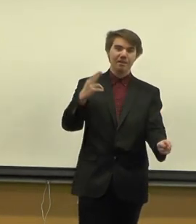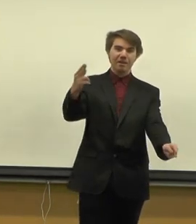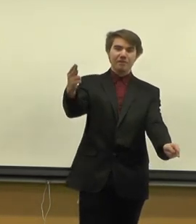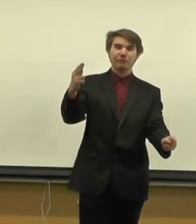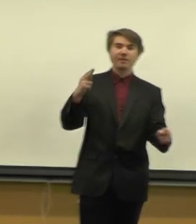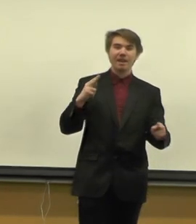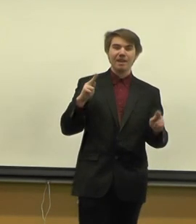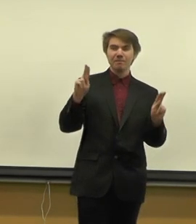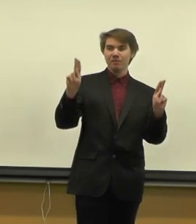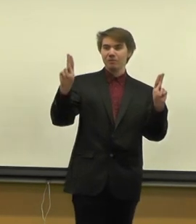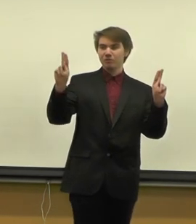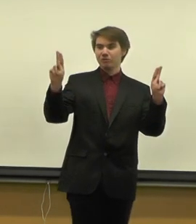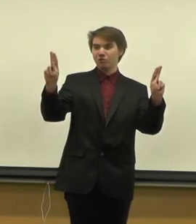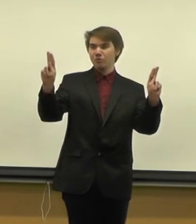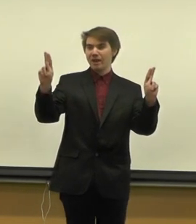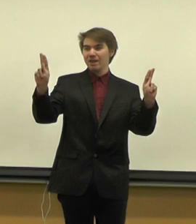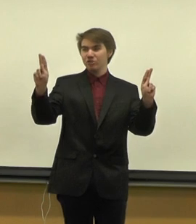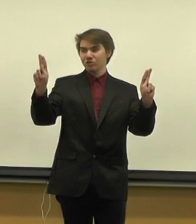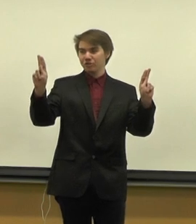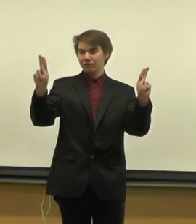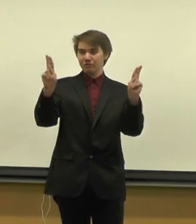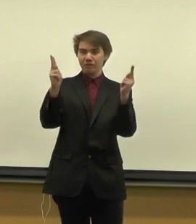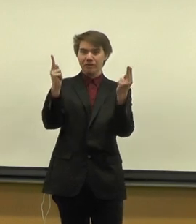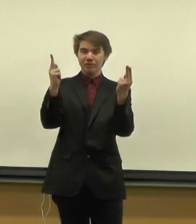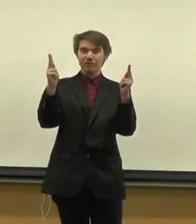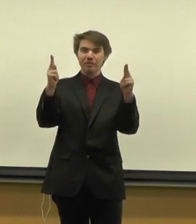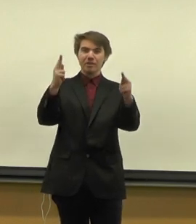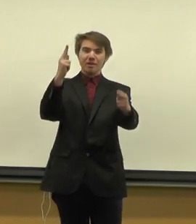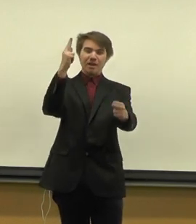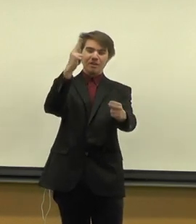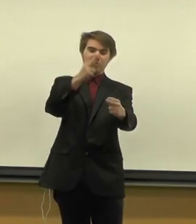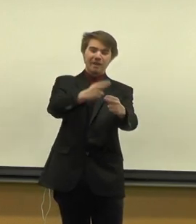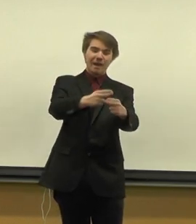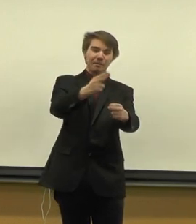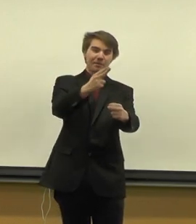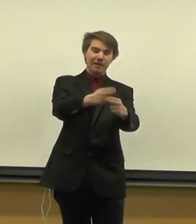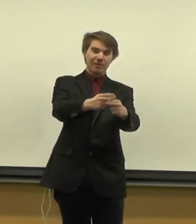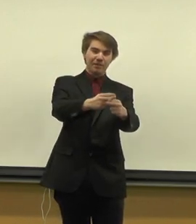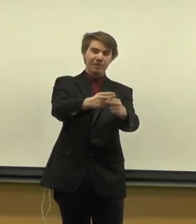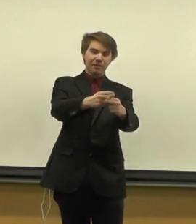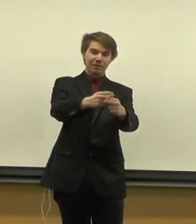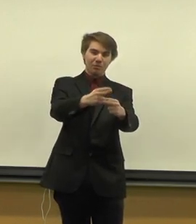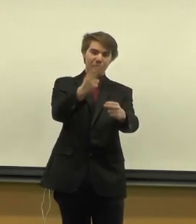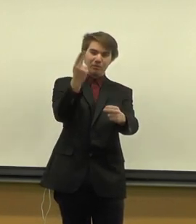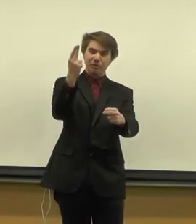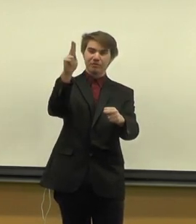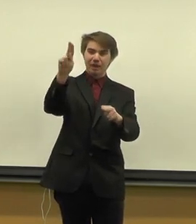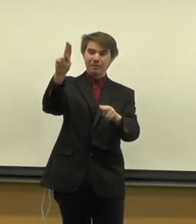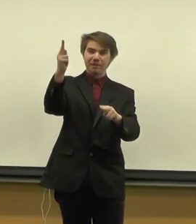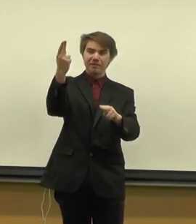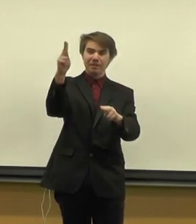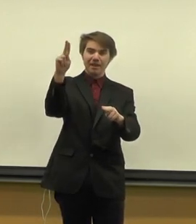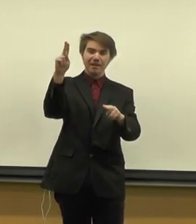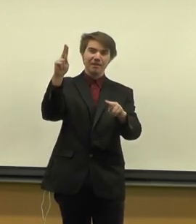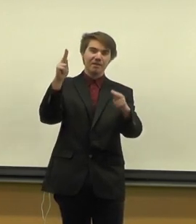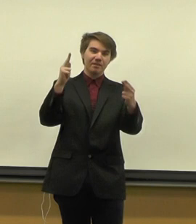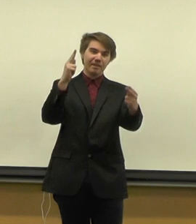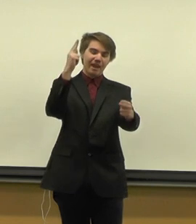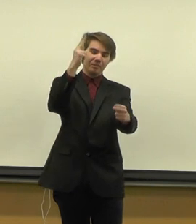For name, you do two H fingers and you tap them together. Your dominant side taps